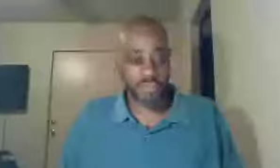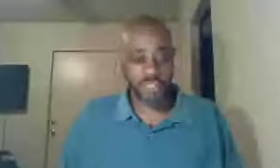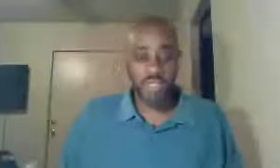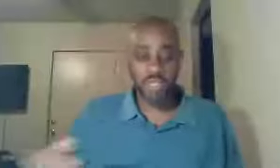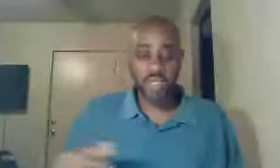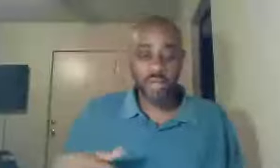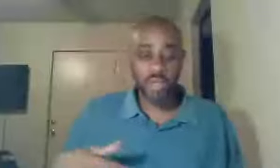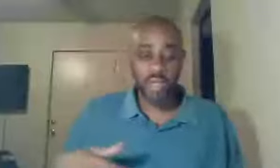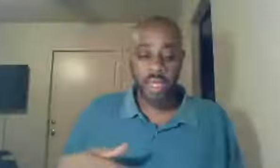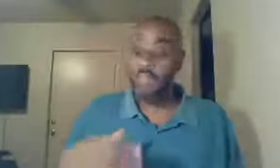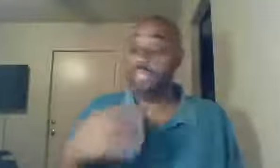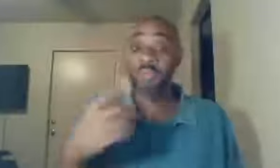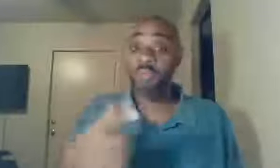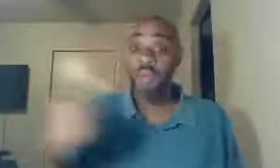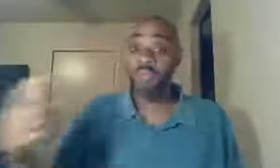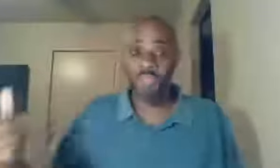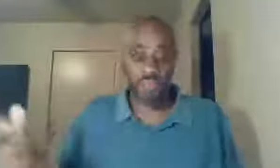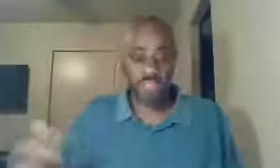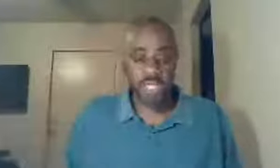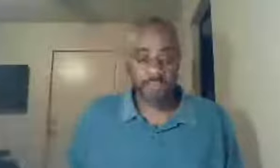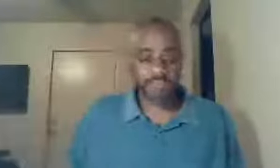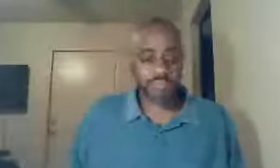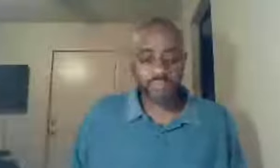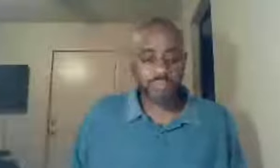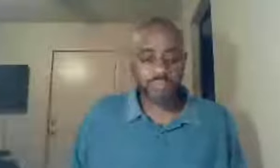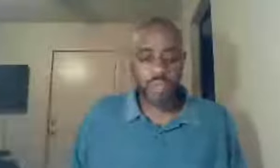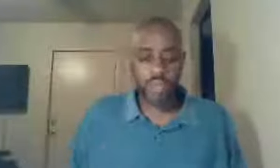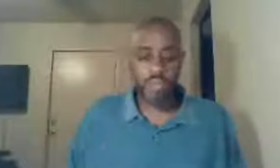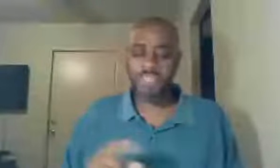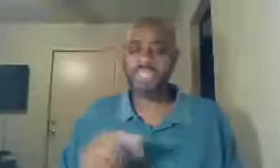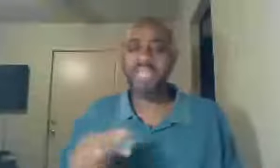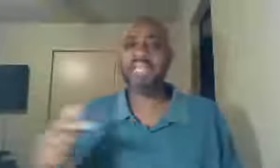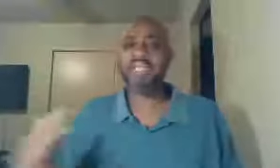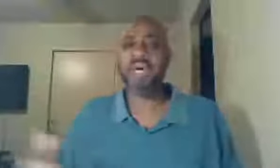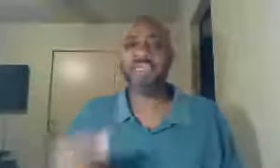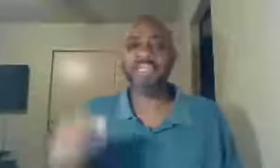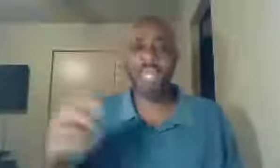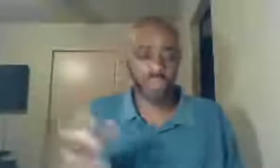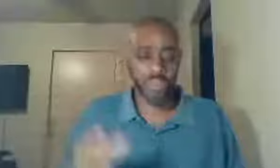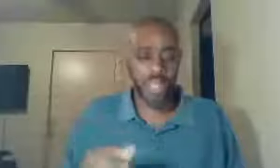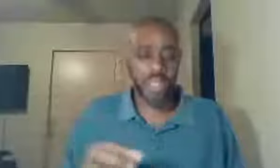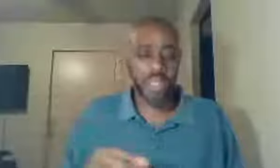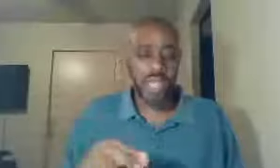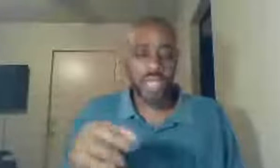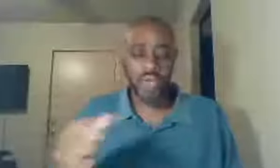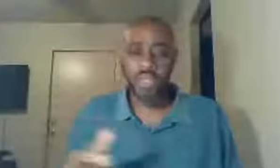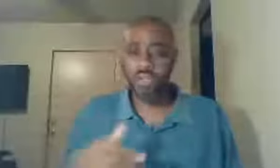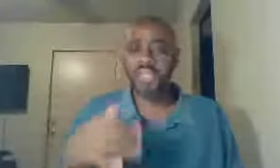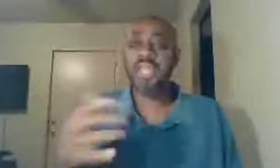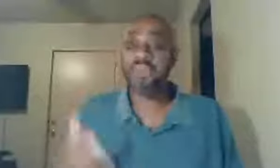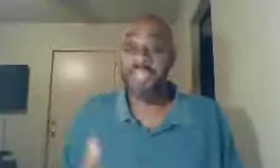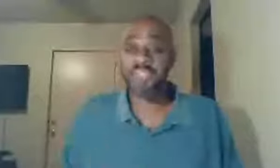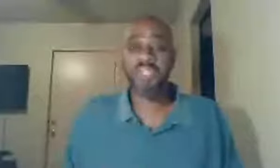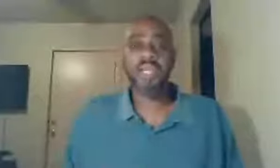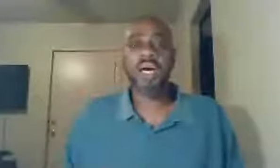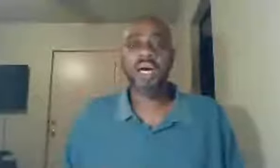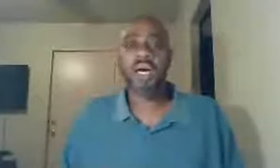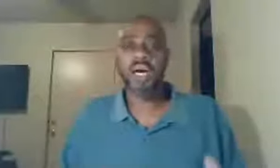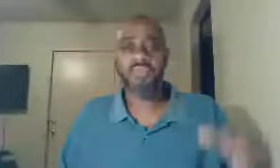17, chapter one, verse 17, but Paul says, I didn't come with, the actual eloquence, cleverness, of